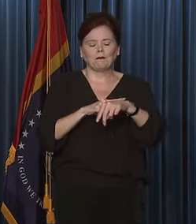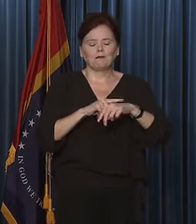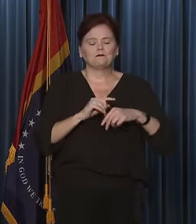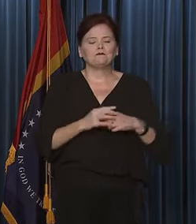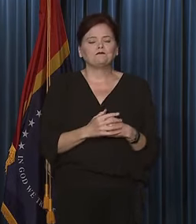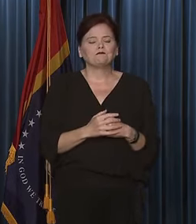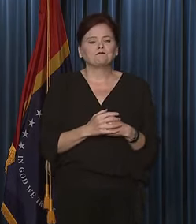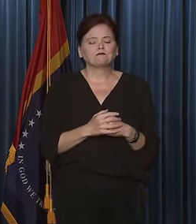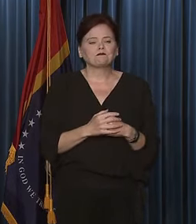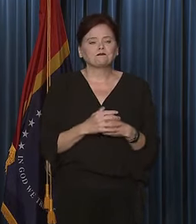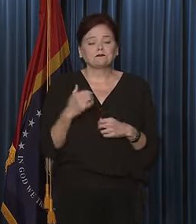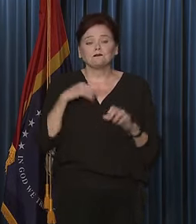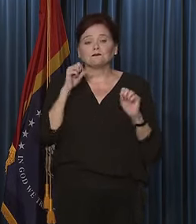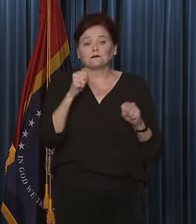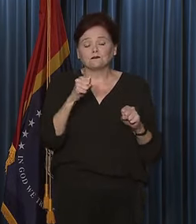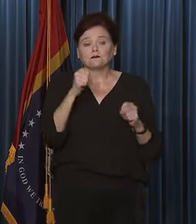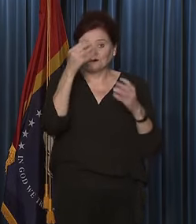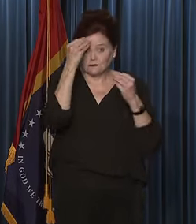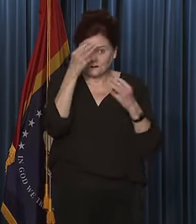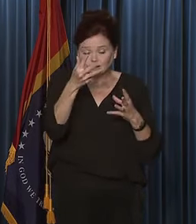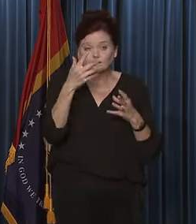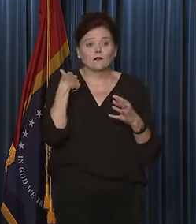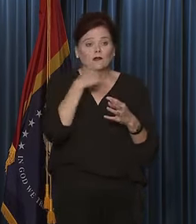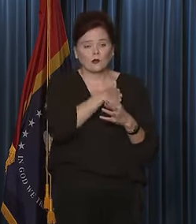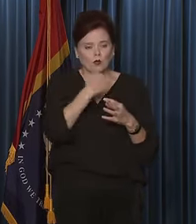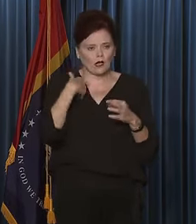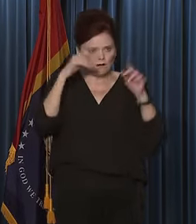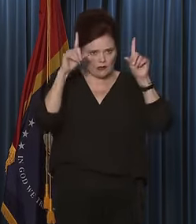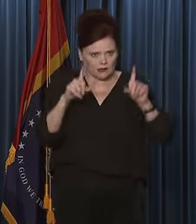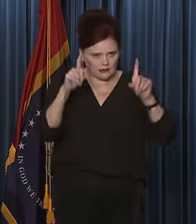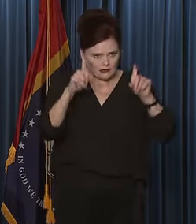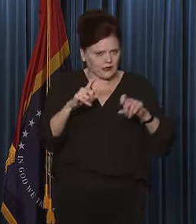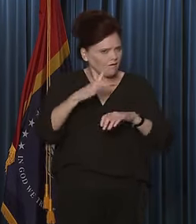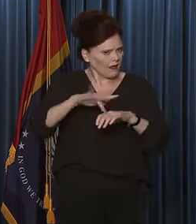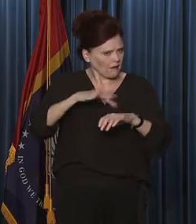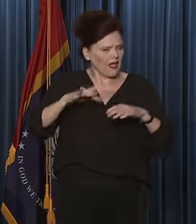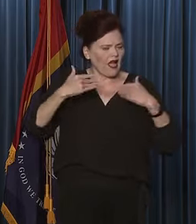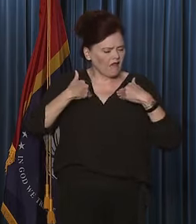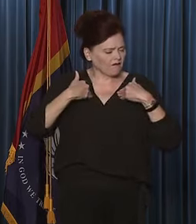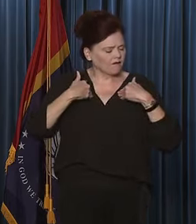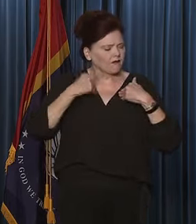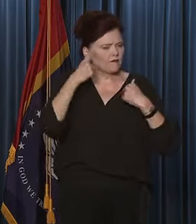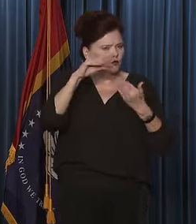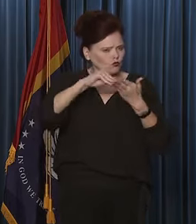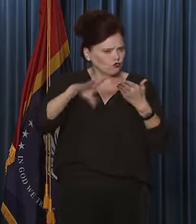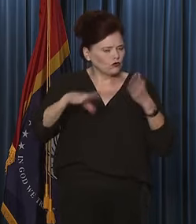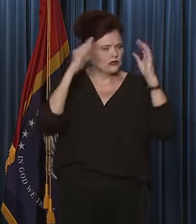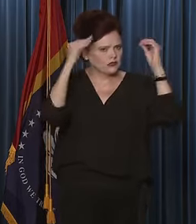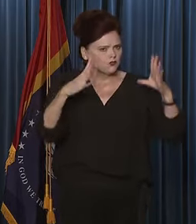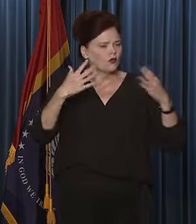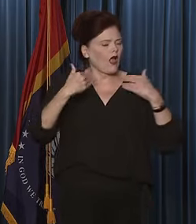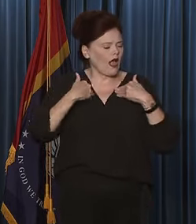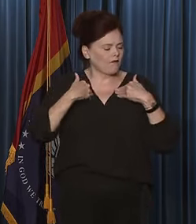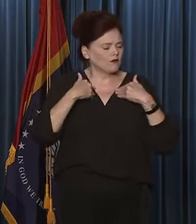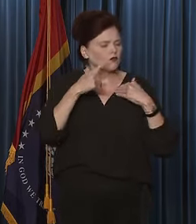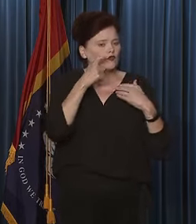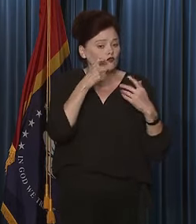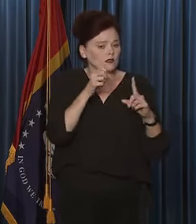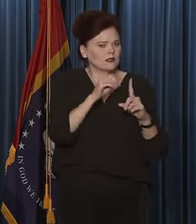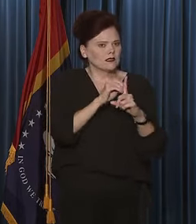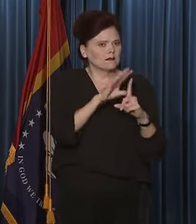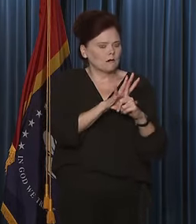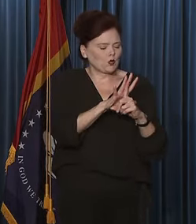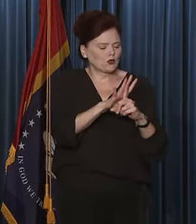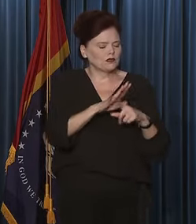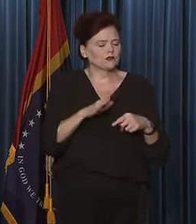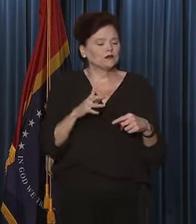status. But I can tell you that we do have testing available for students and teachers who are exposed. Certainly,